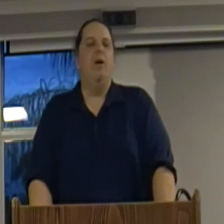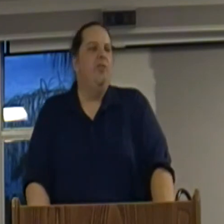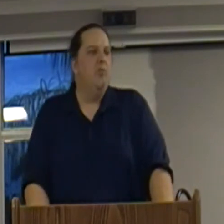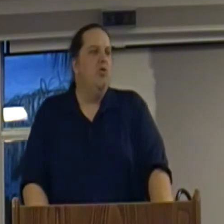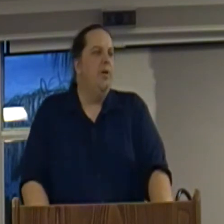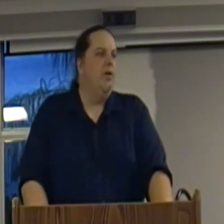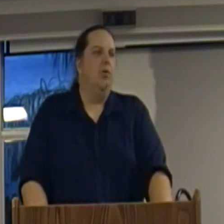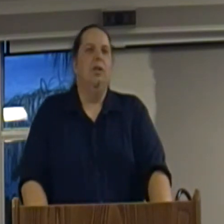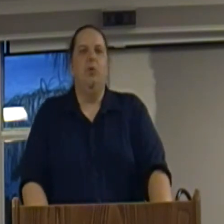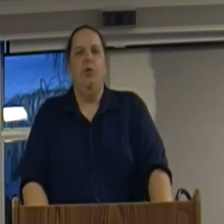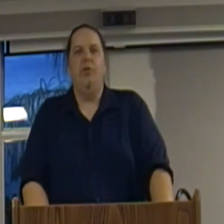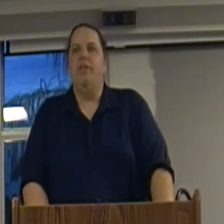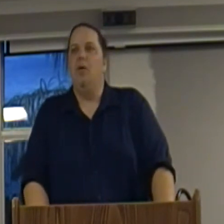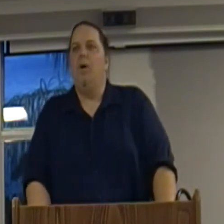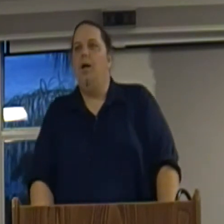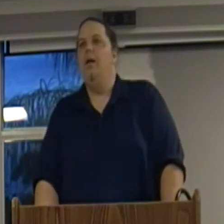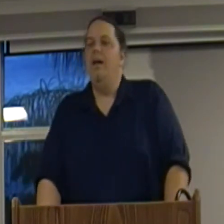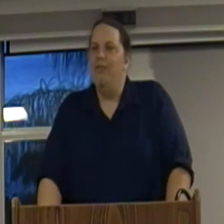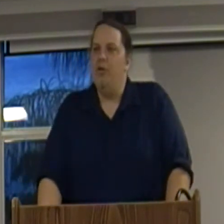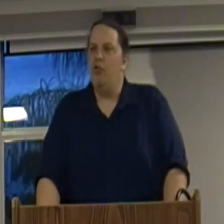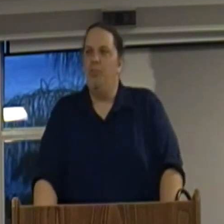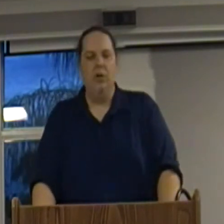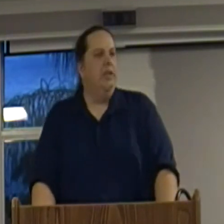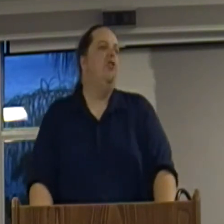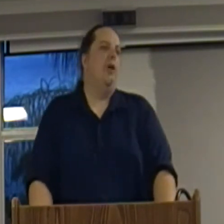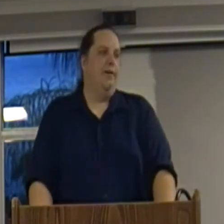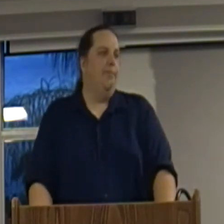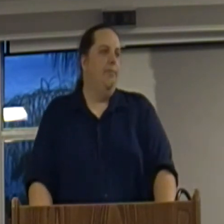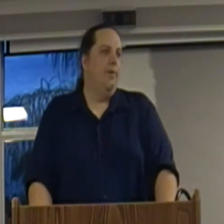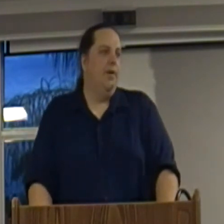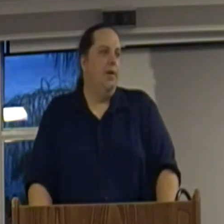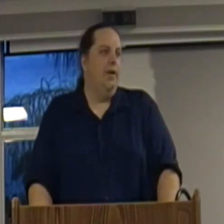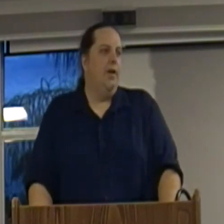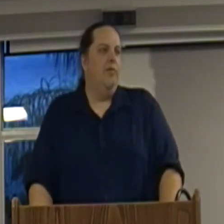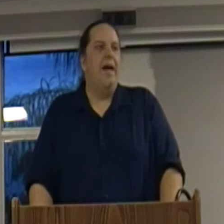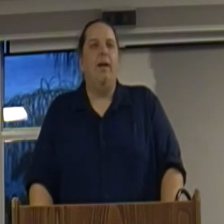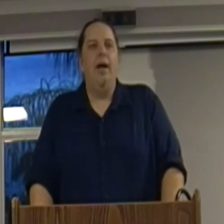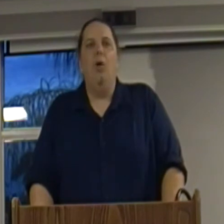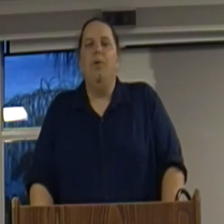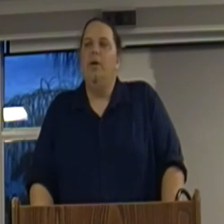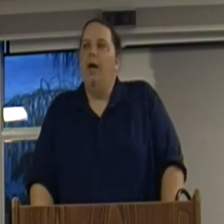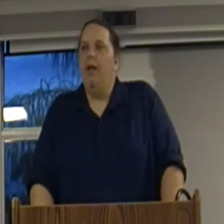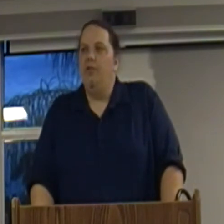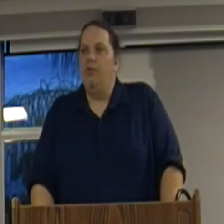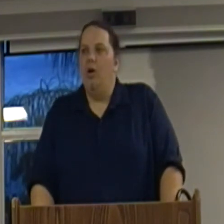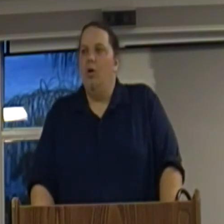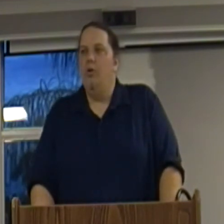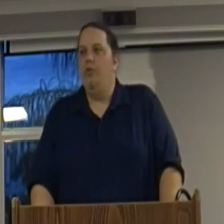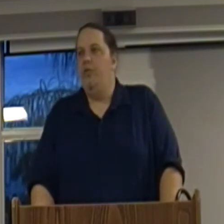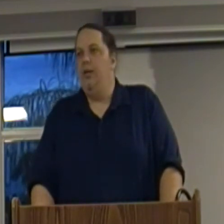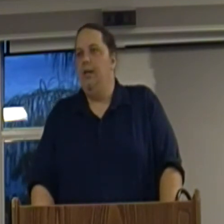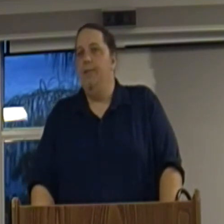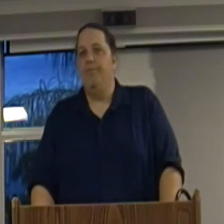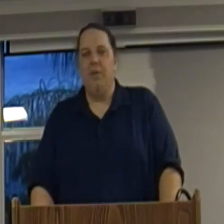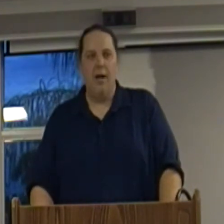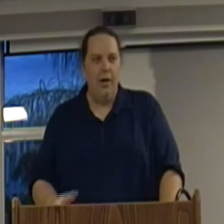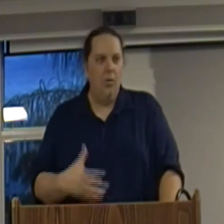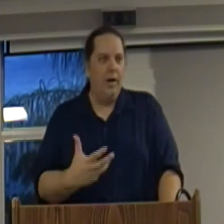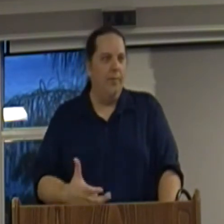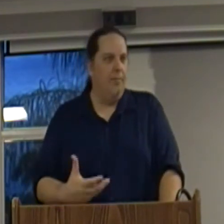progressive movement or liberals, they think, well, if we just put a leash on them, you know, that'll help. And so, you see, you I don't want to,